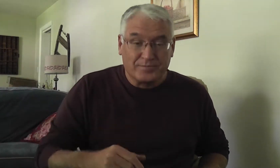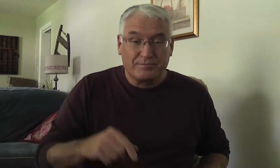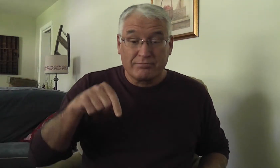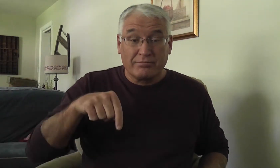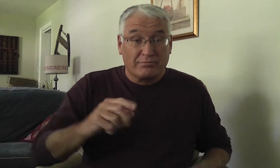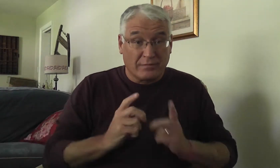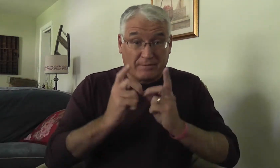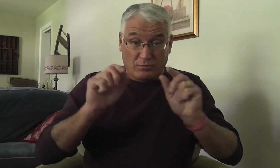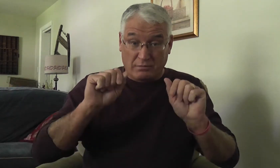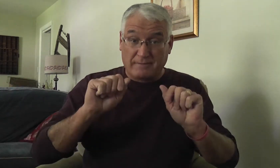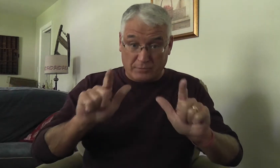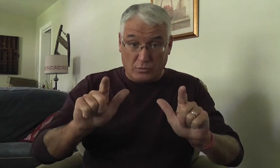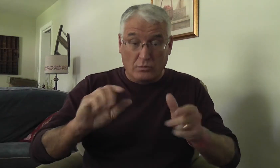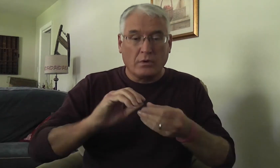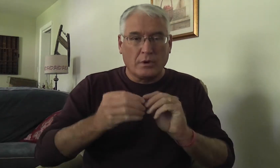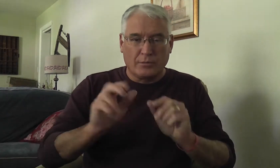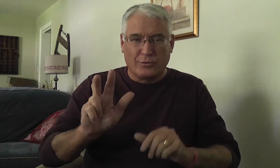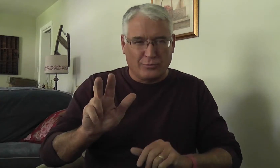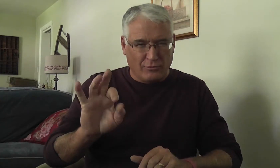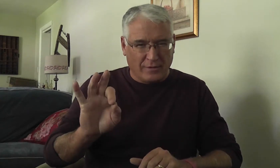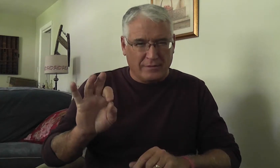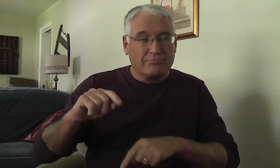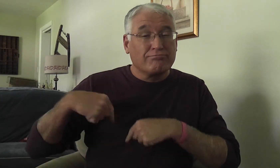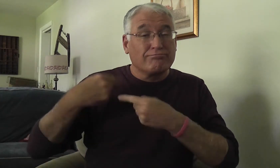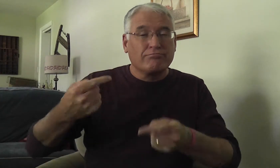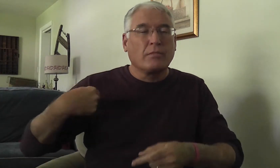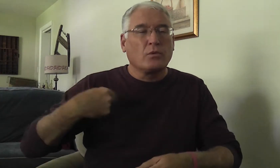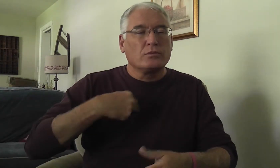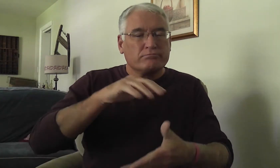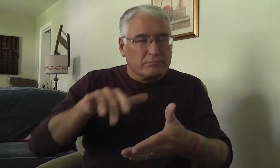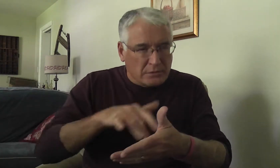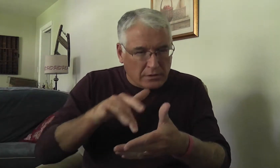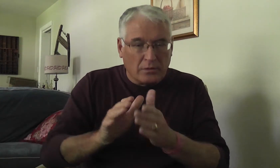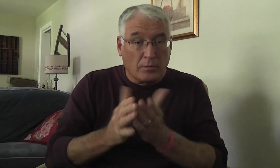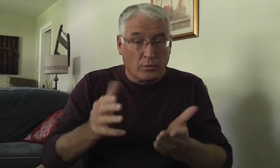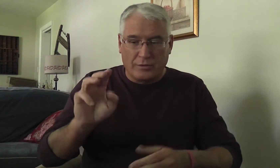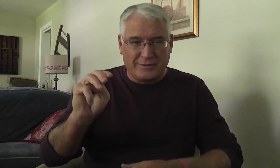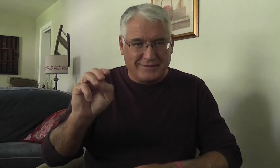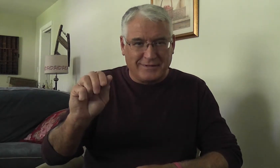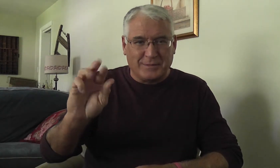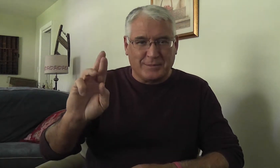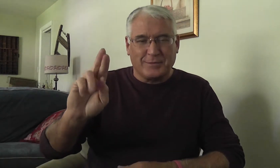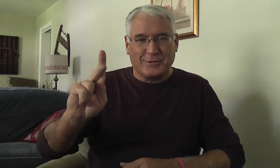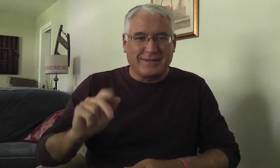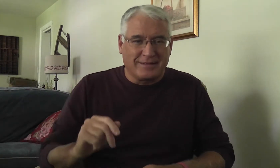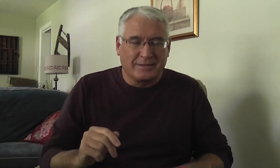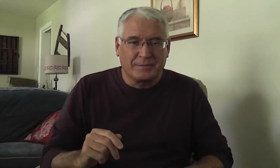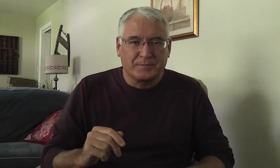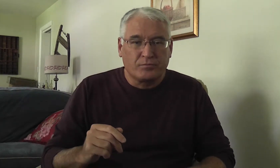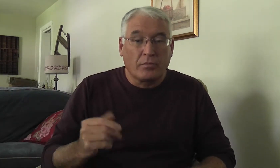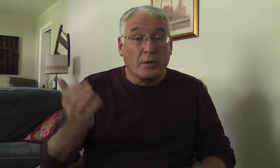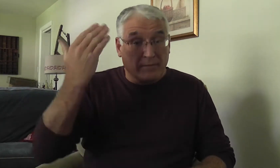Hello. This is devotion number 39 since we first began our study in the book of Mark.